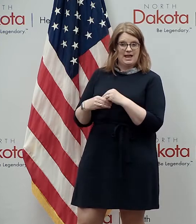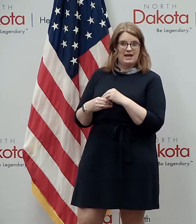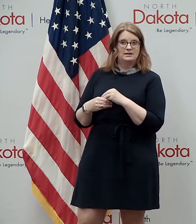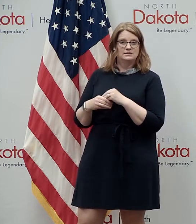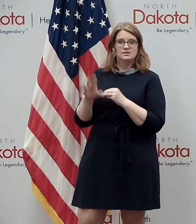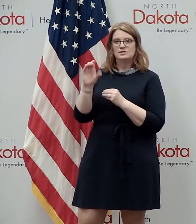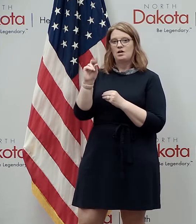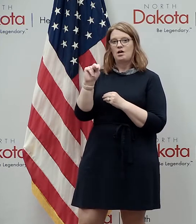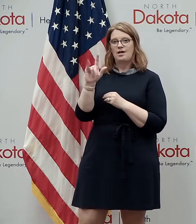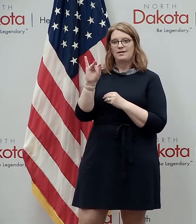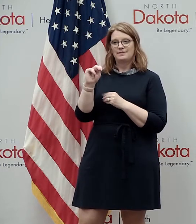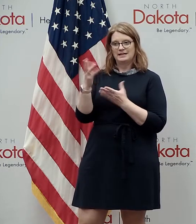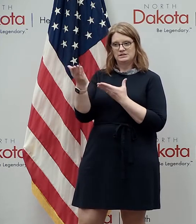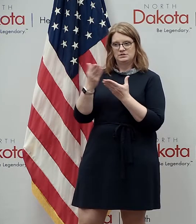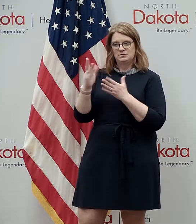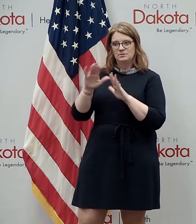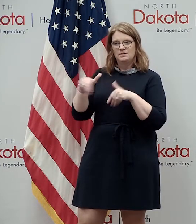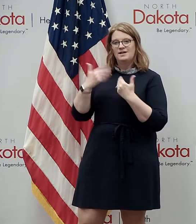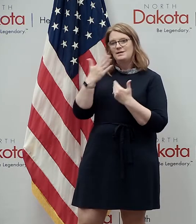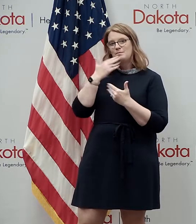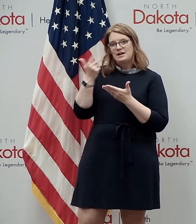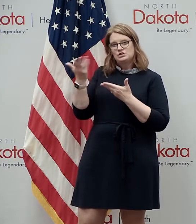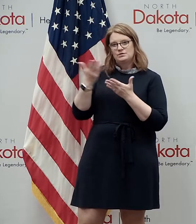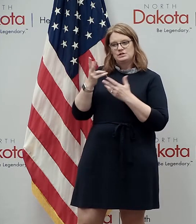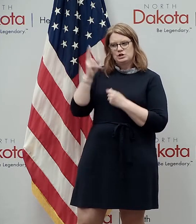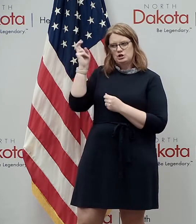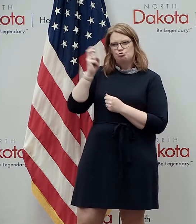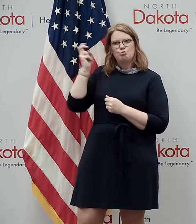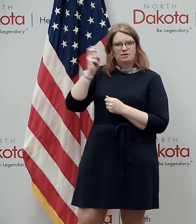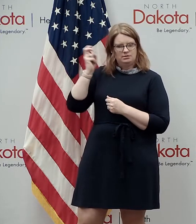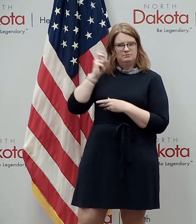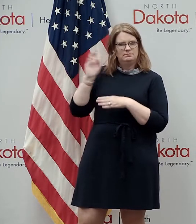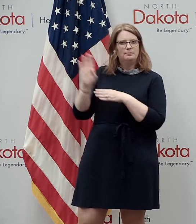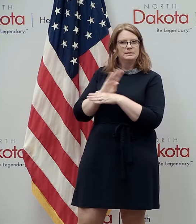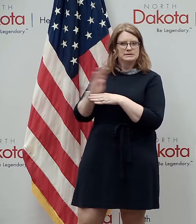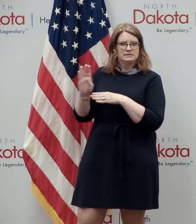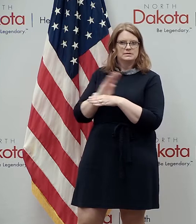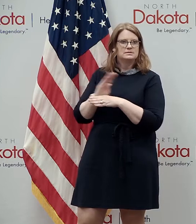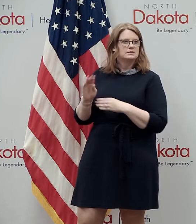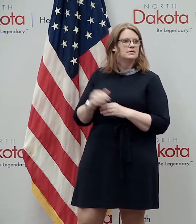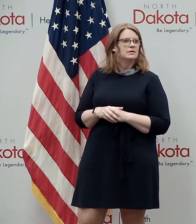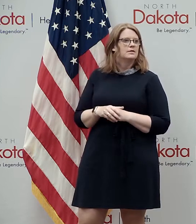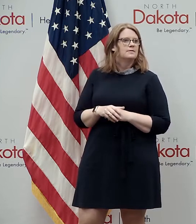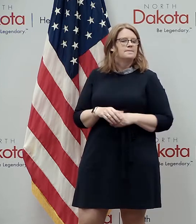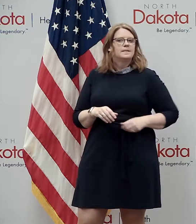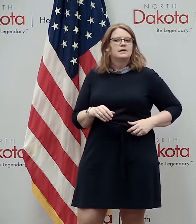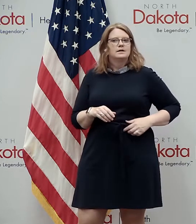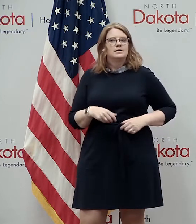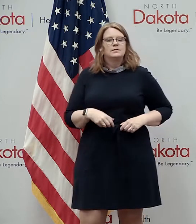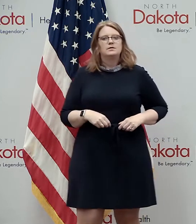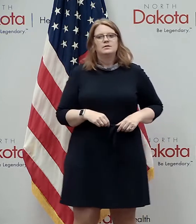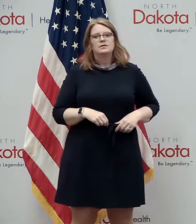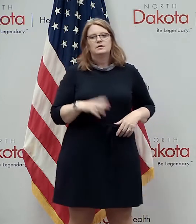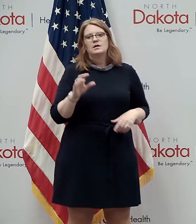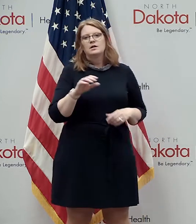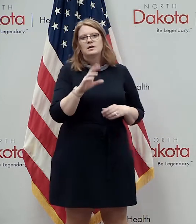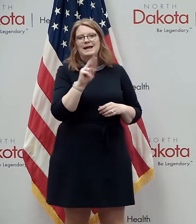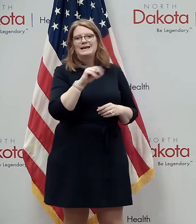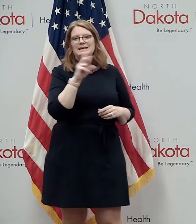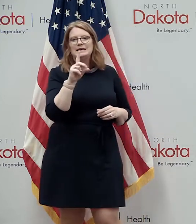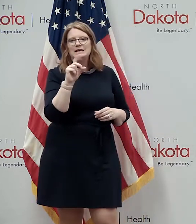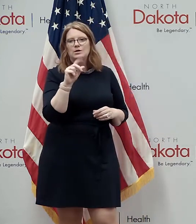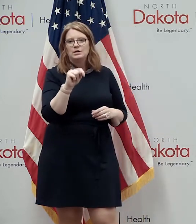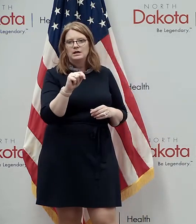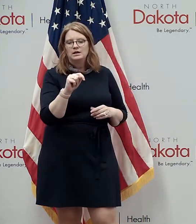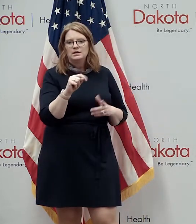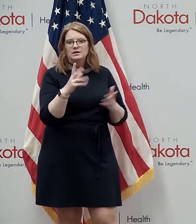to the online service to provide better services to the trucking industry as well other things that nddot and their broad